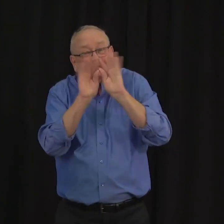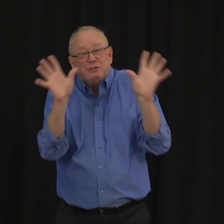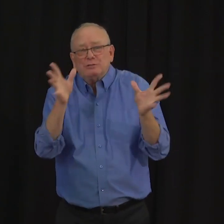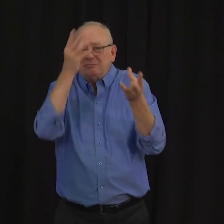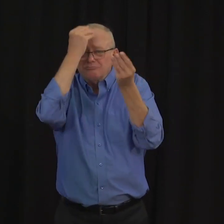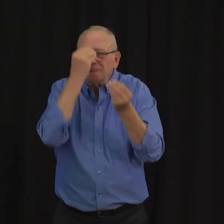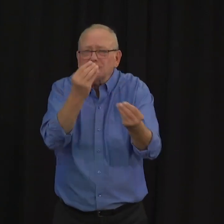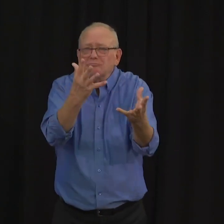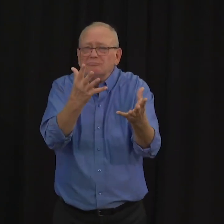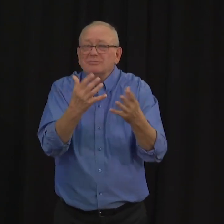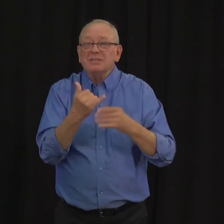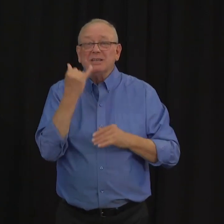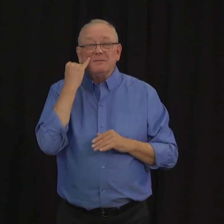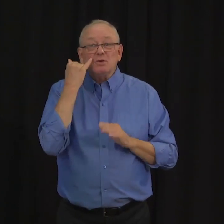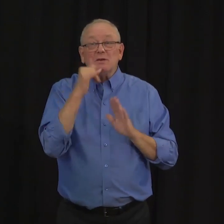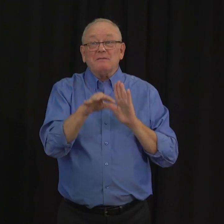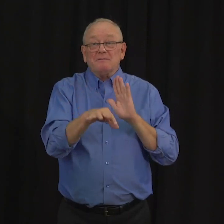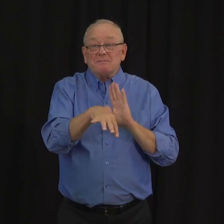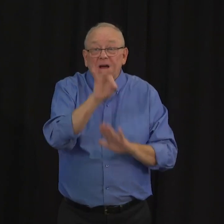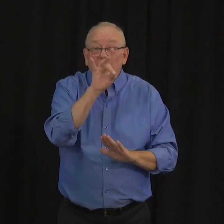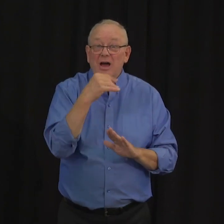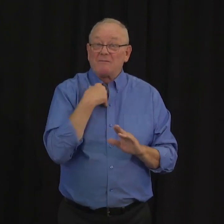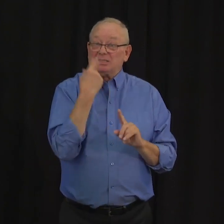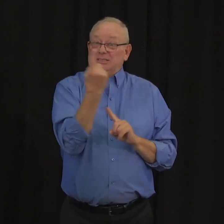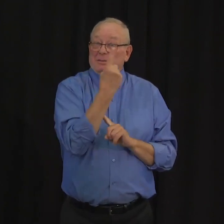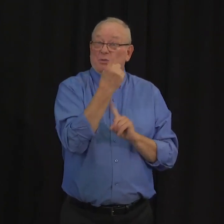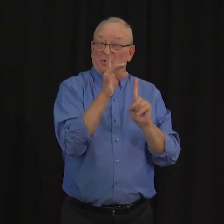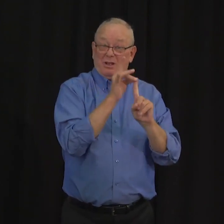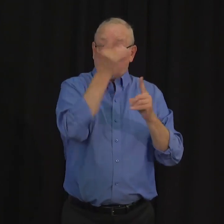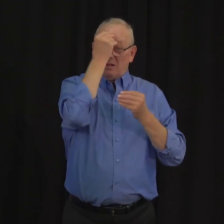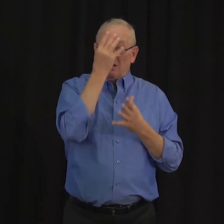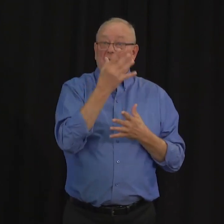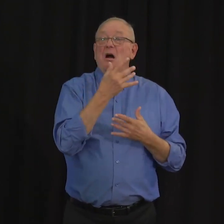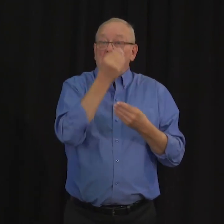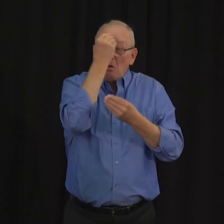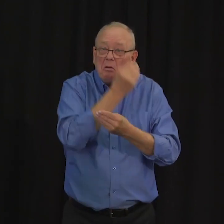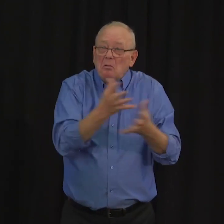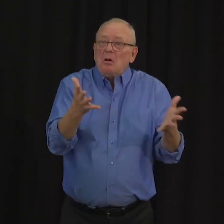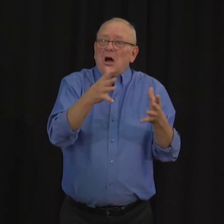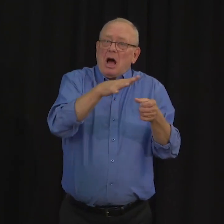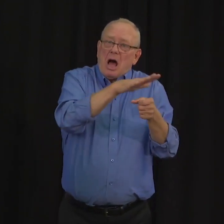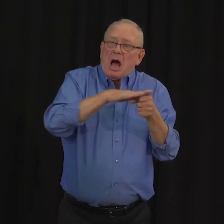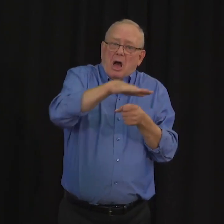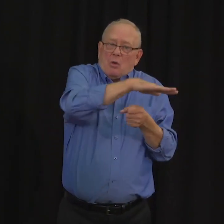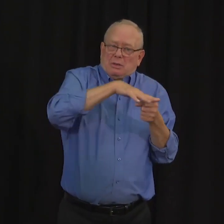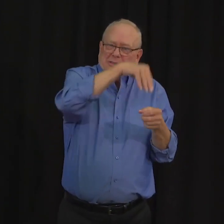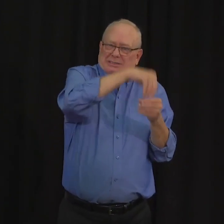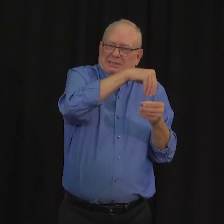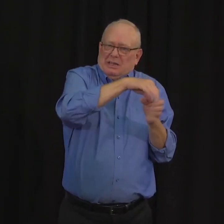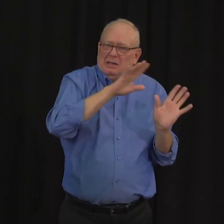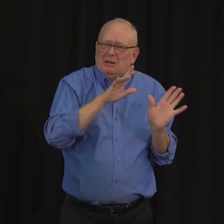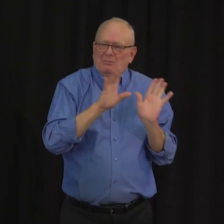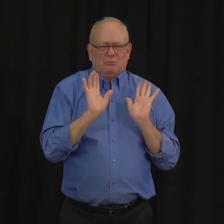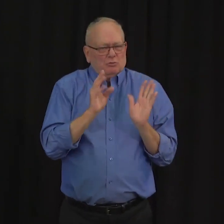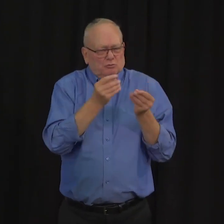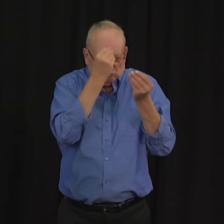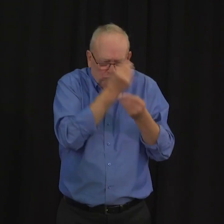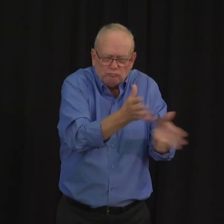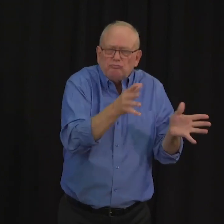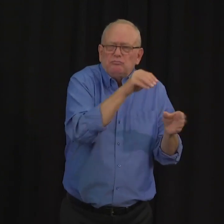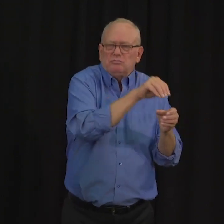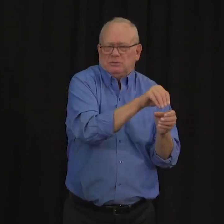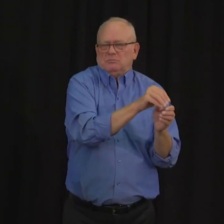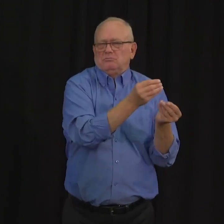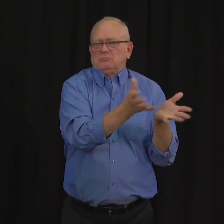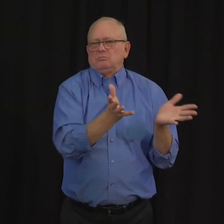case is identified. That is why mandatory notification is in place for all school cases. All parents,